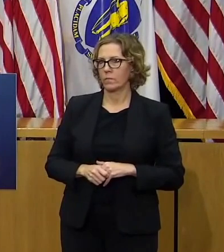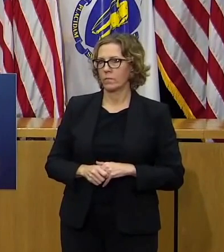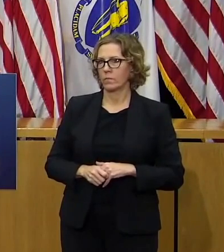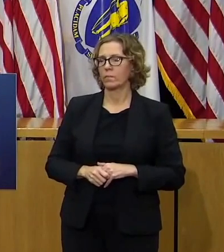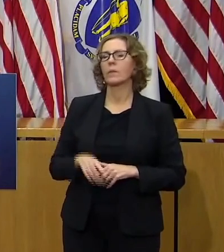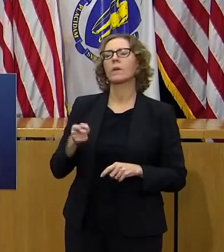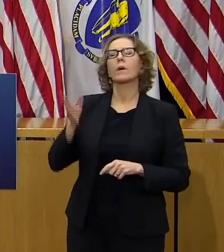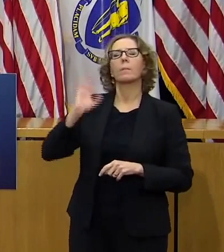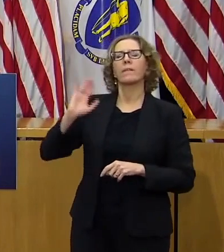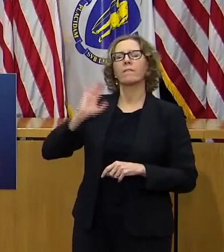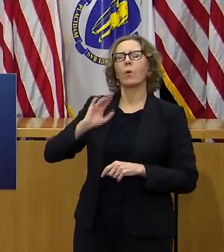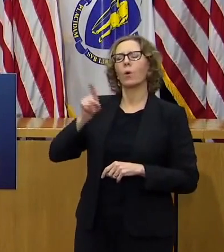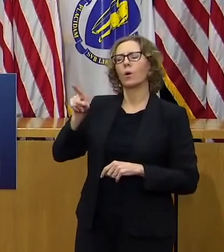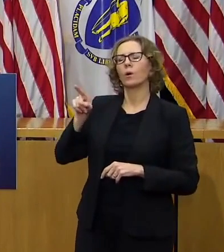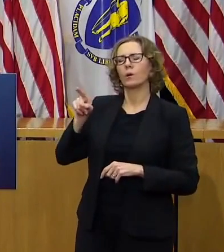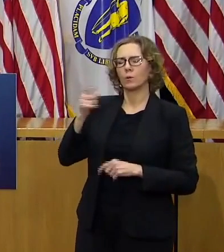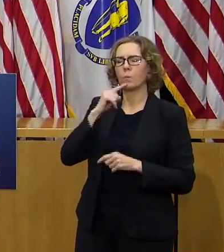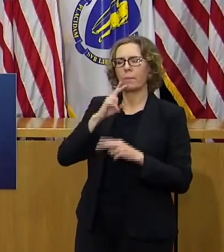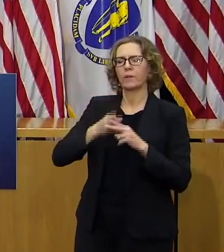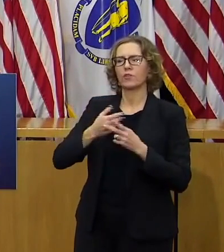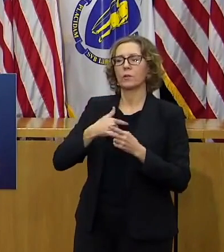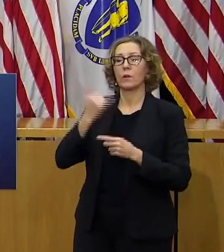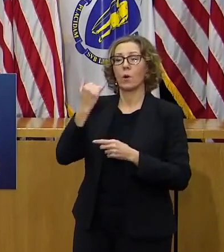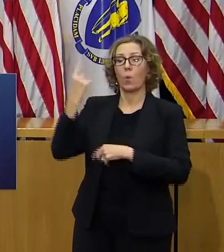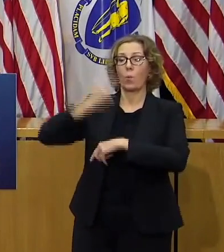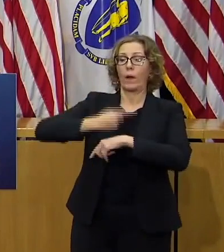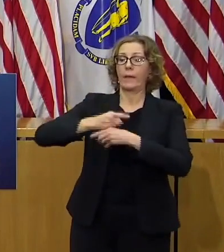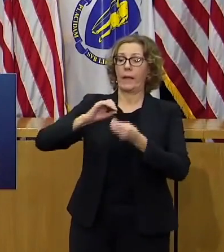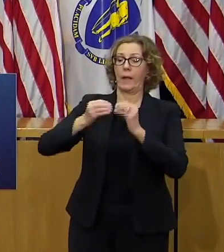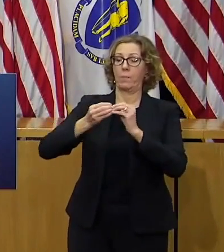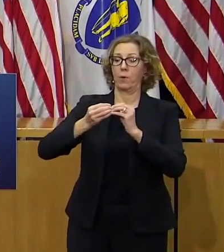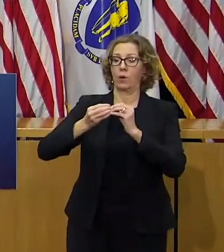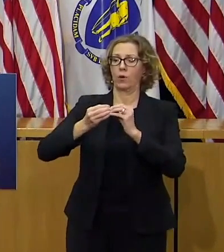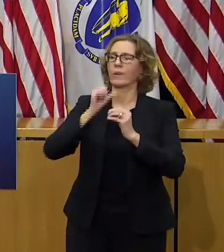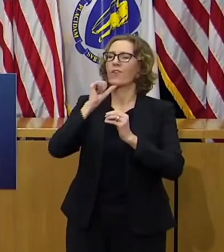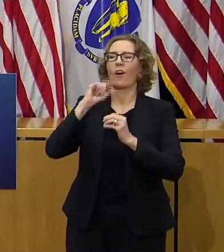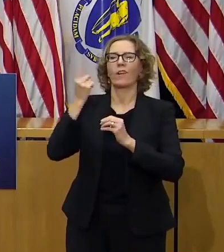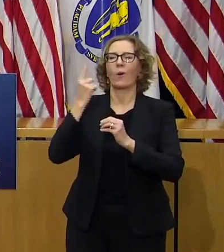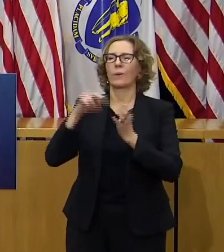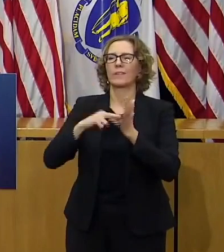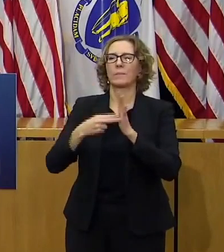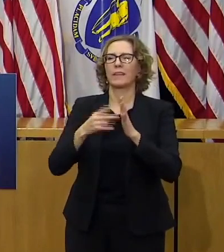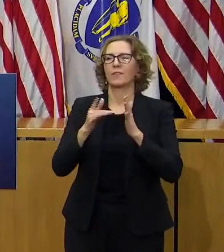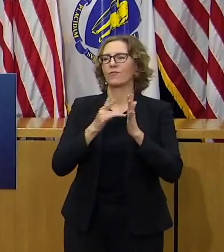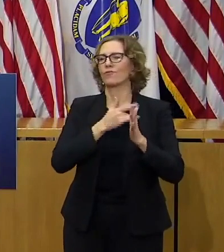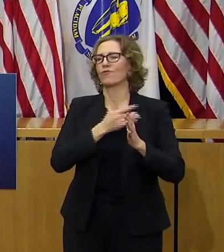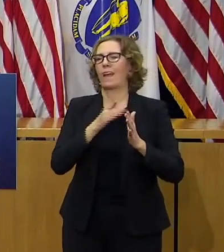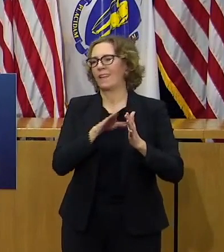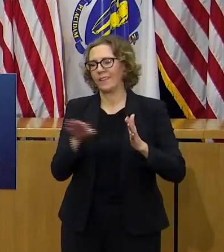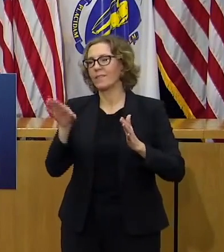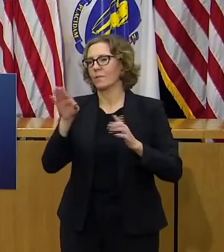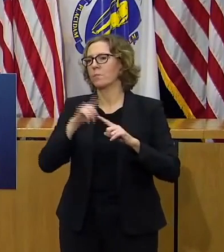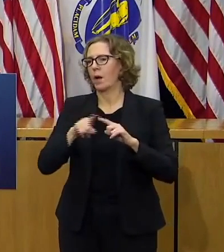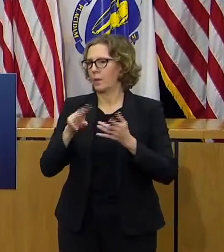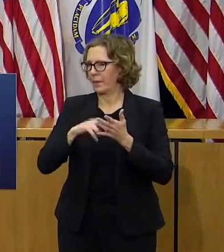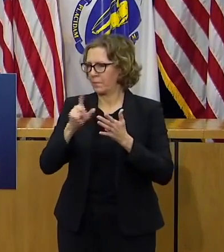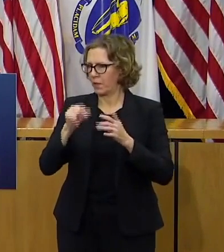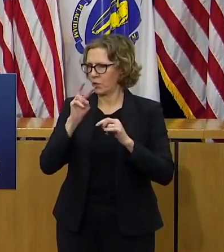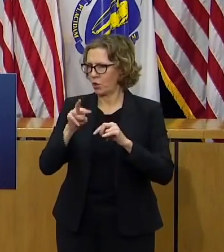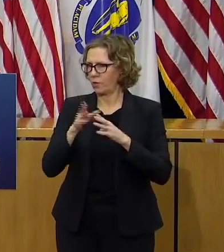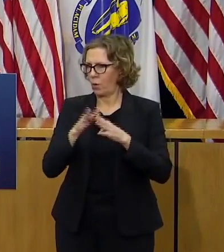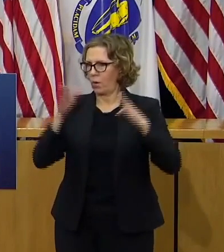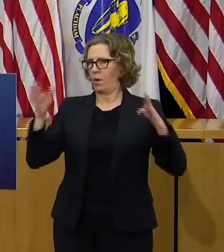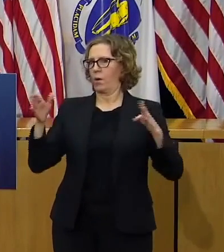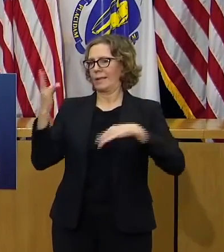you do take some action well as i said we were going to take a look at the data we always take a look at the data every day and we talk to our colleagues